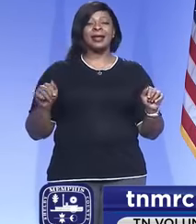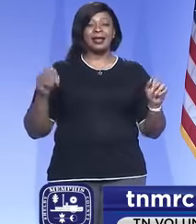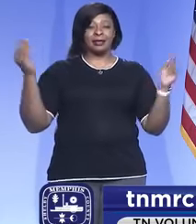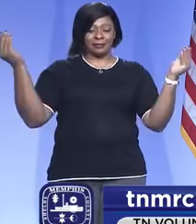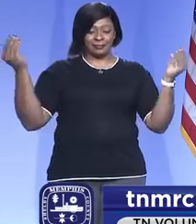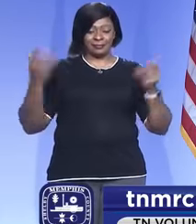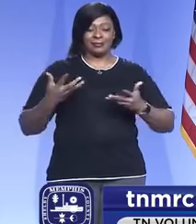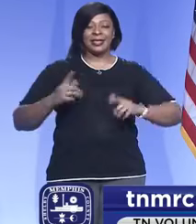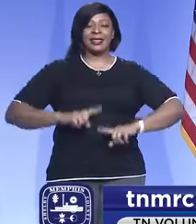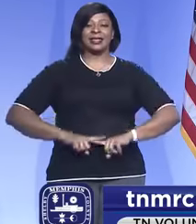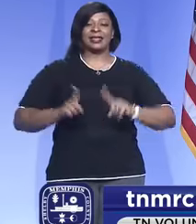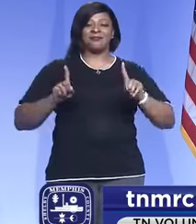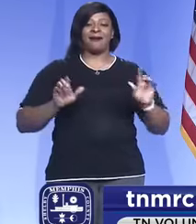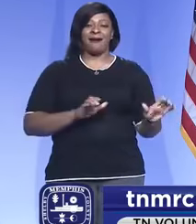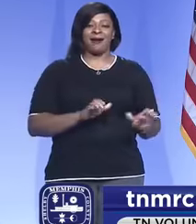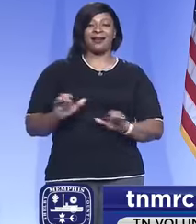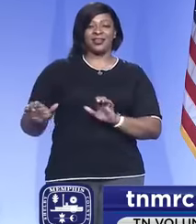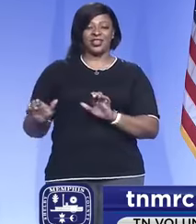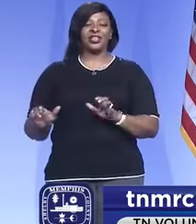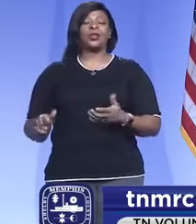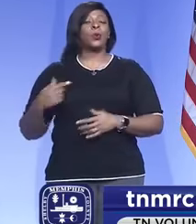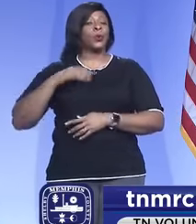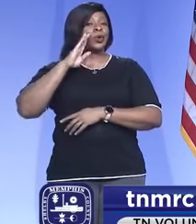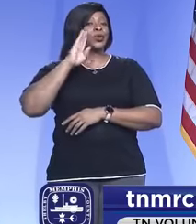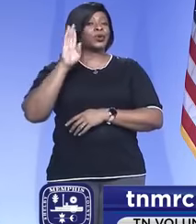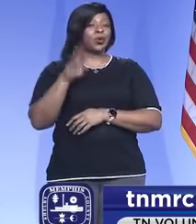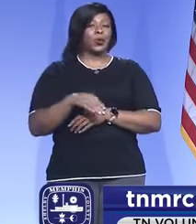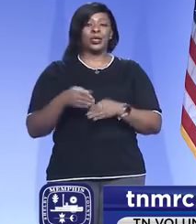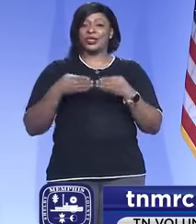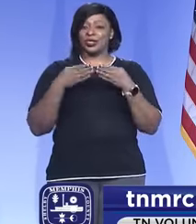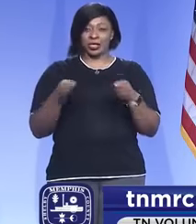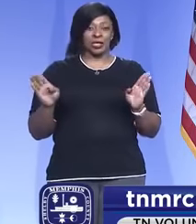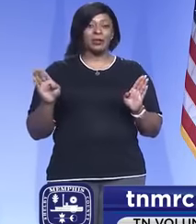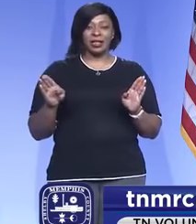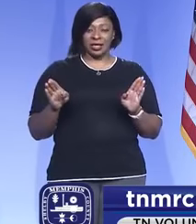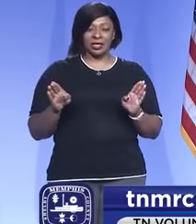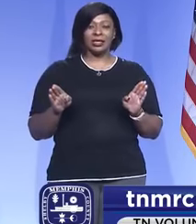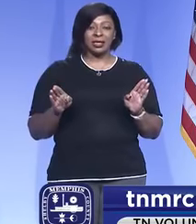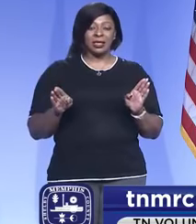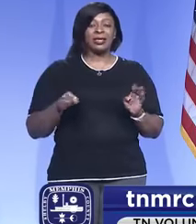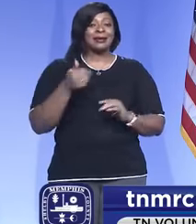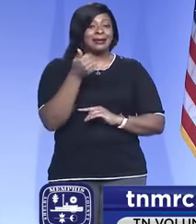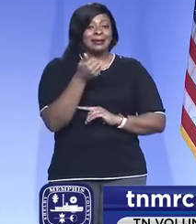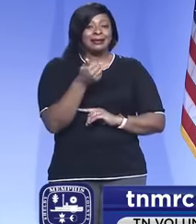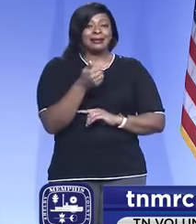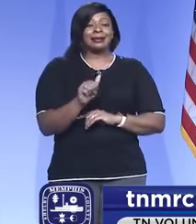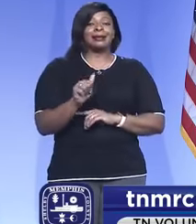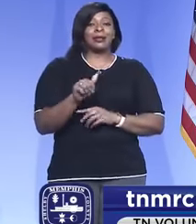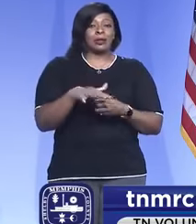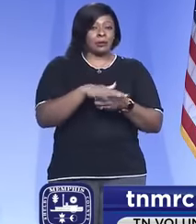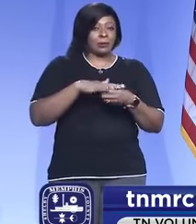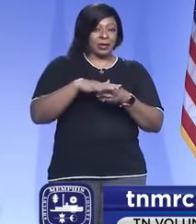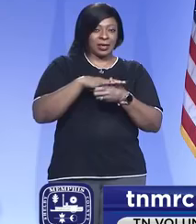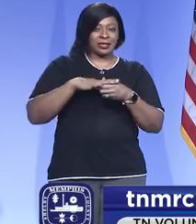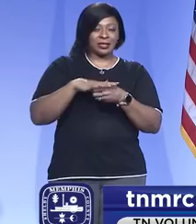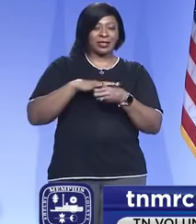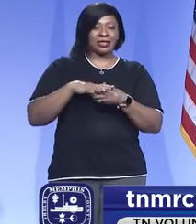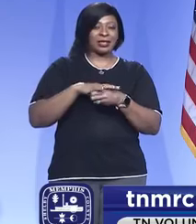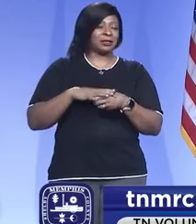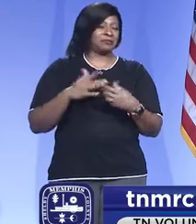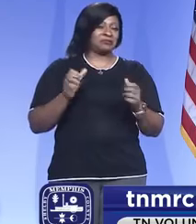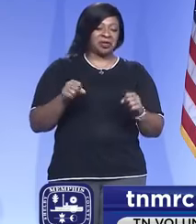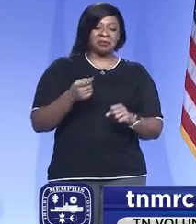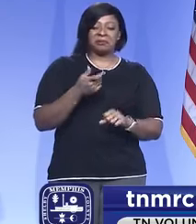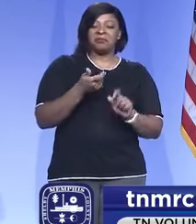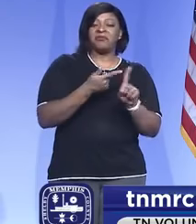different actions. But we also know just in general that any location, so that could be